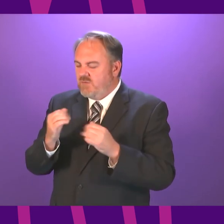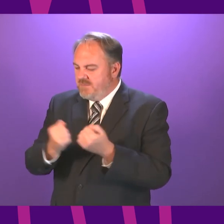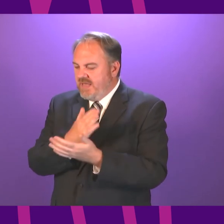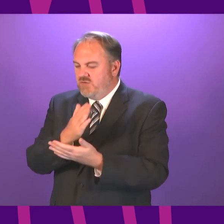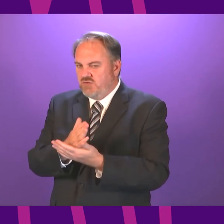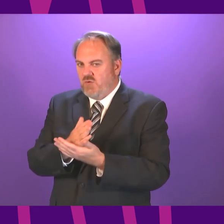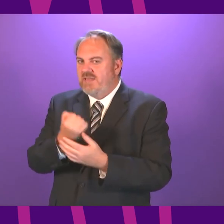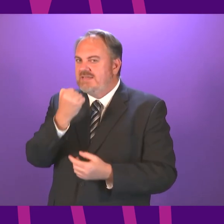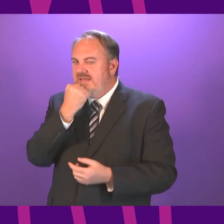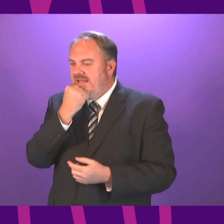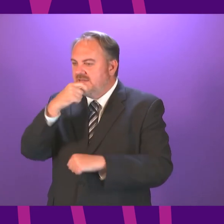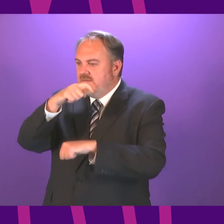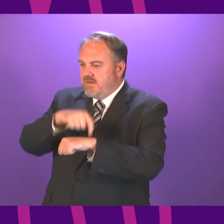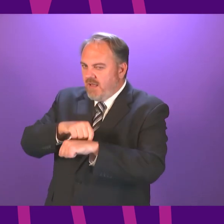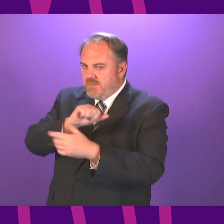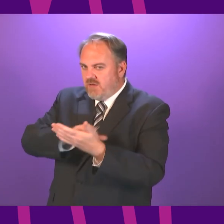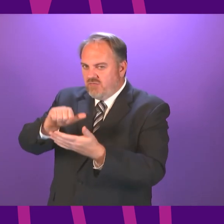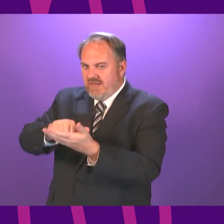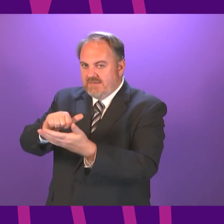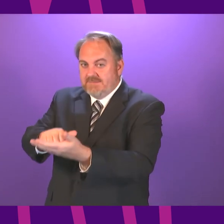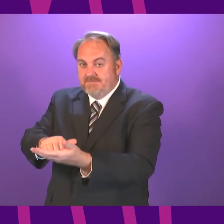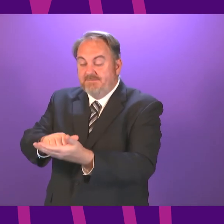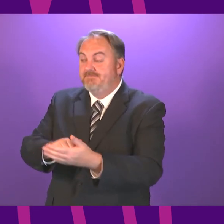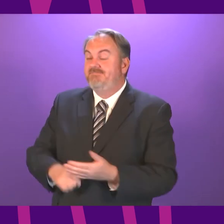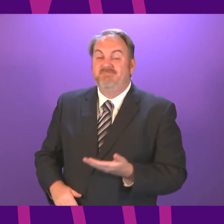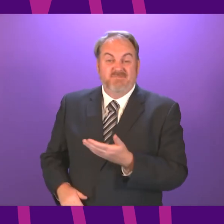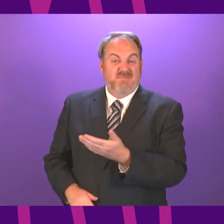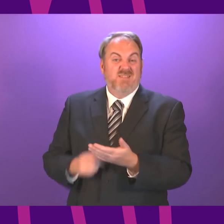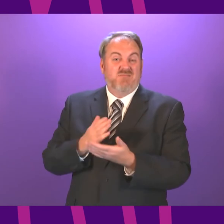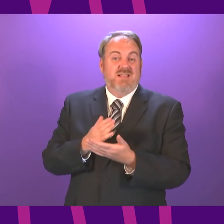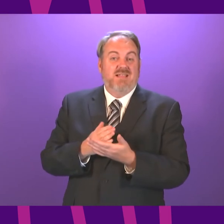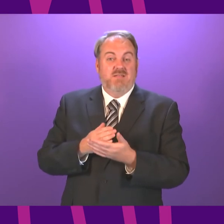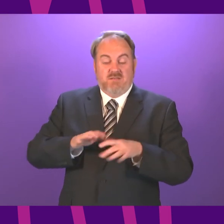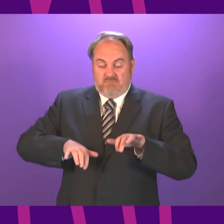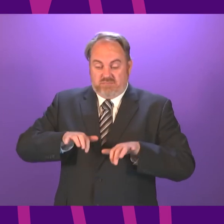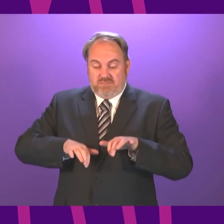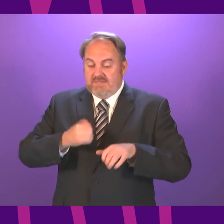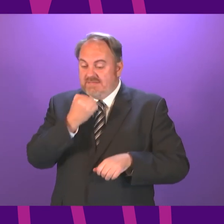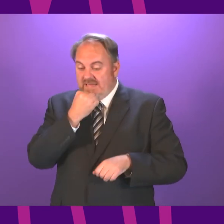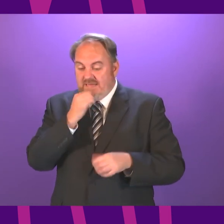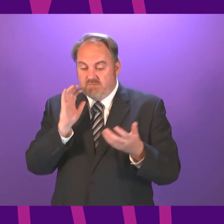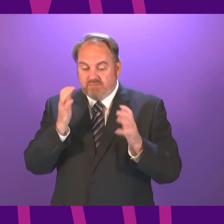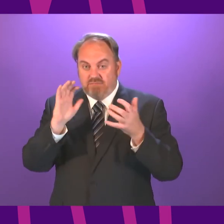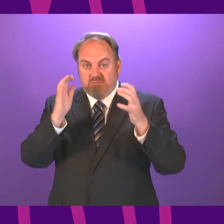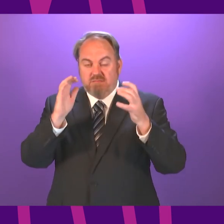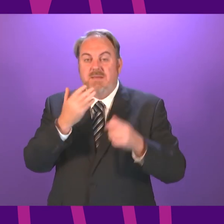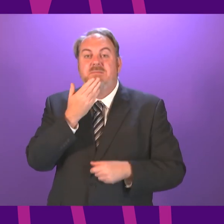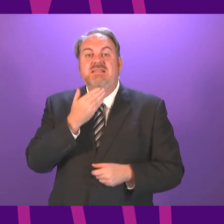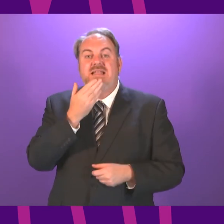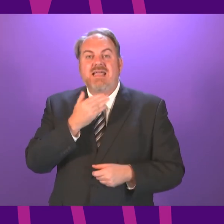All of these administrative glitches that happen in the system are quickly identified and quickly